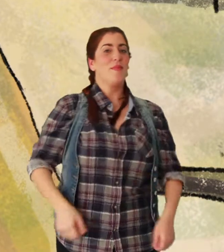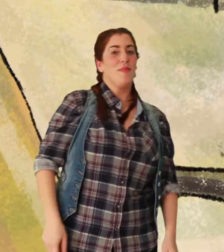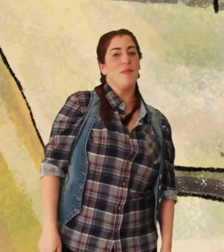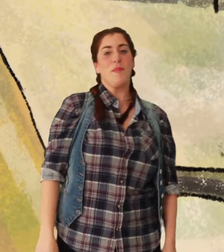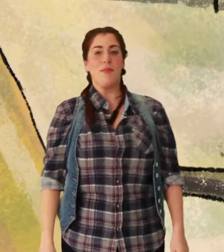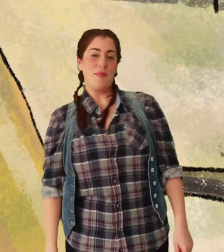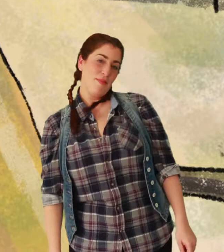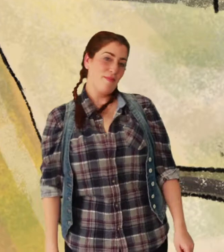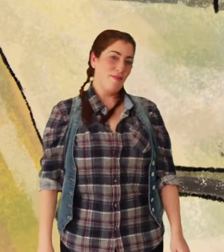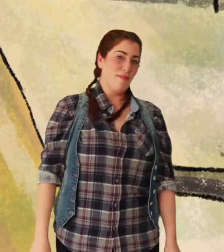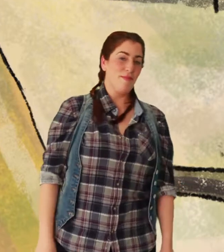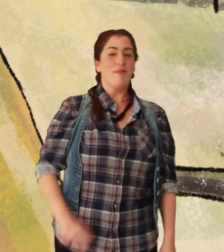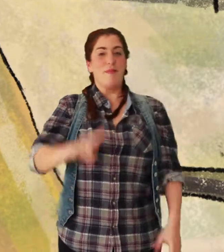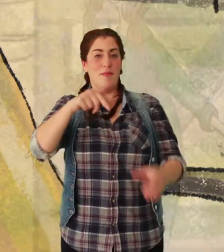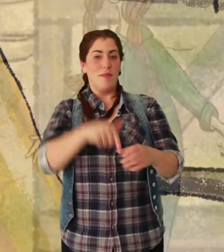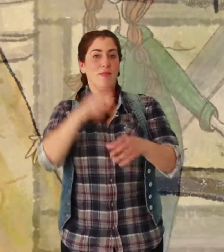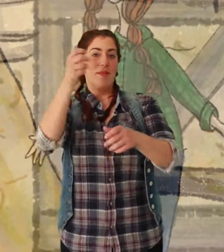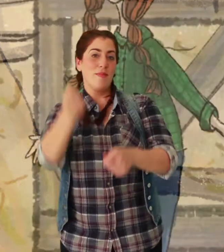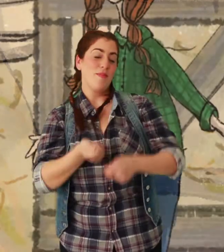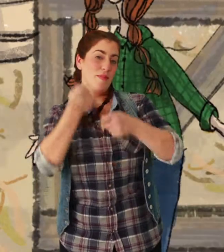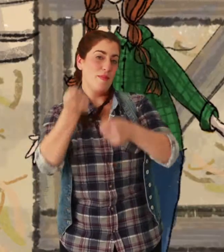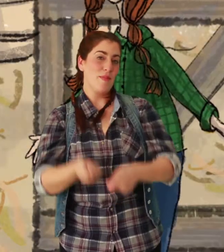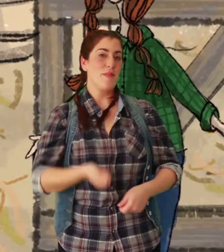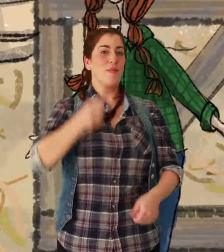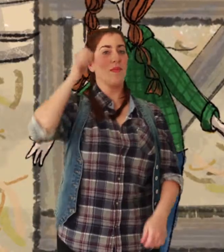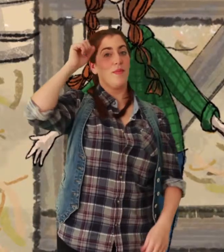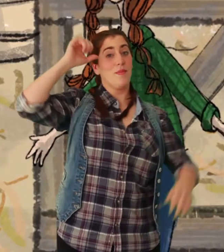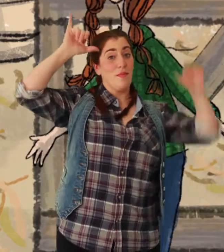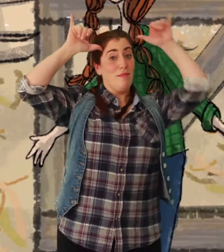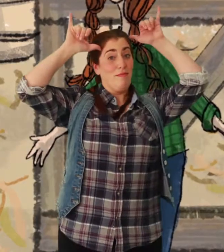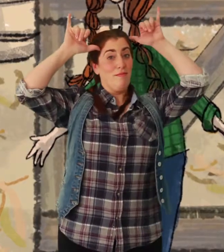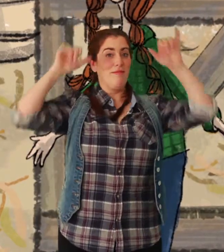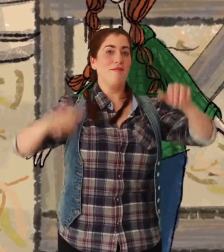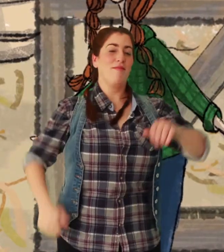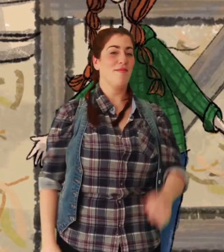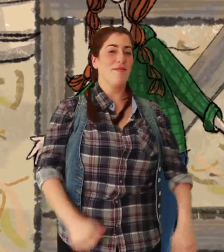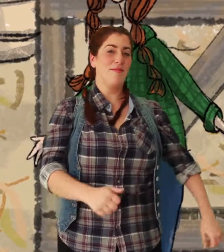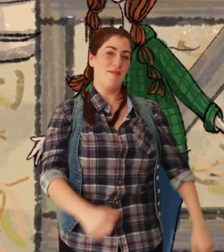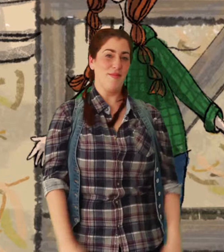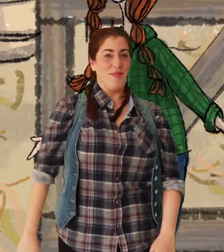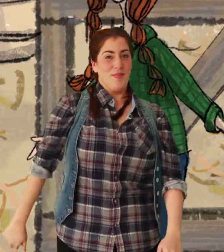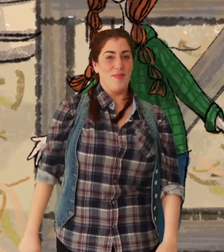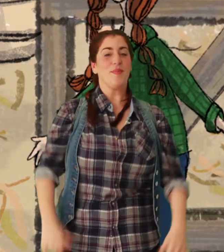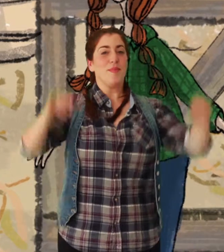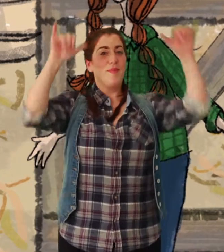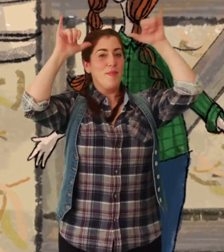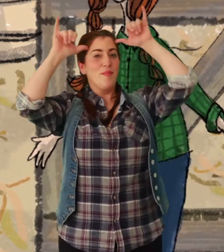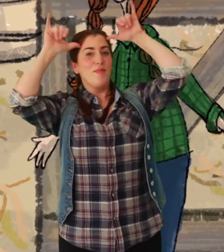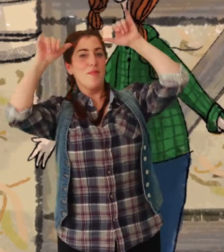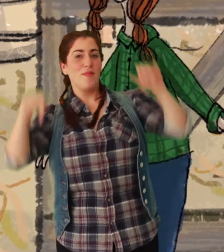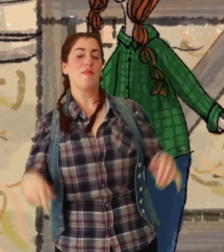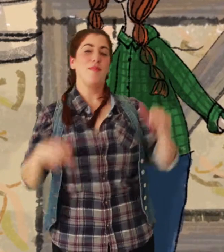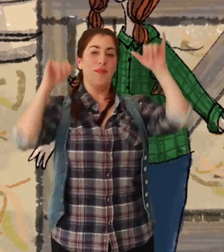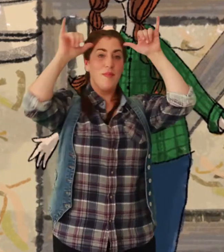farm E-I-E-A-O And on that farm he had some cows E-I-E-A-O